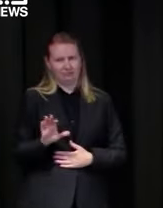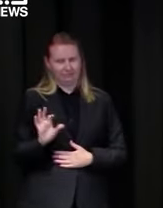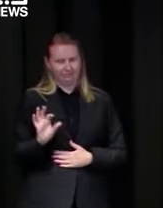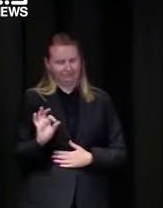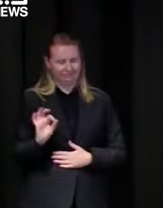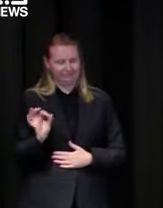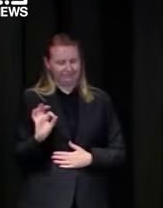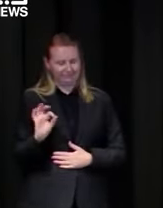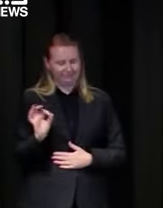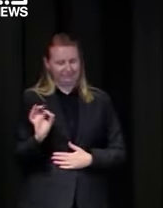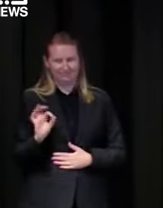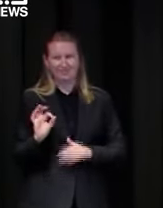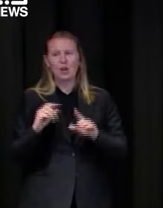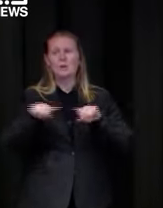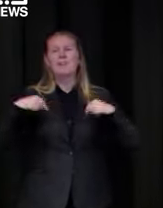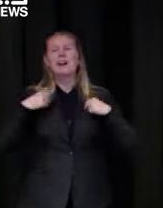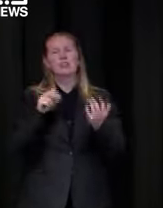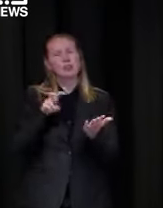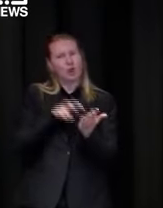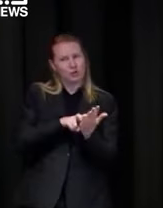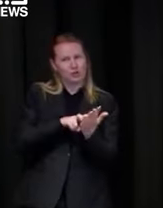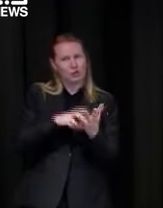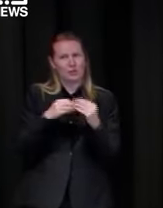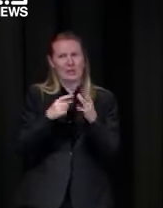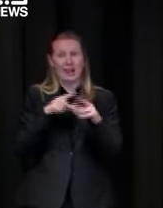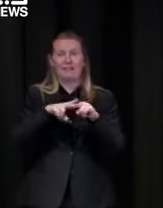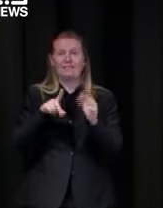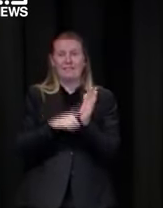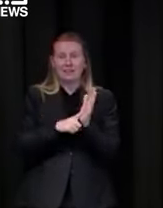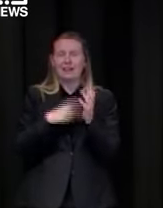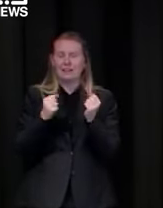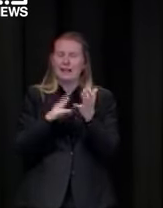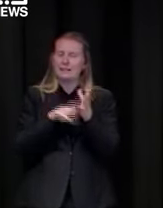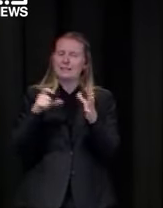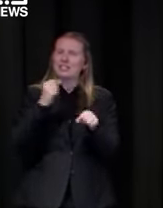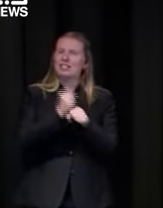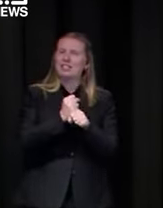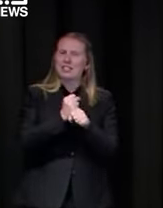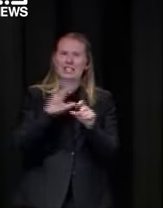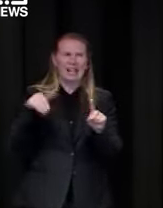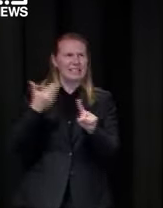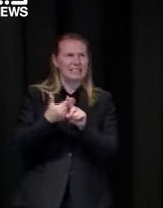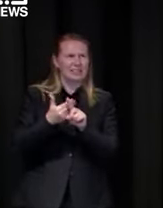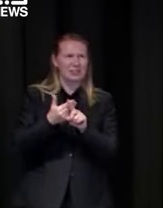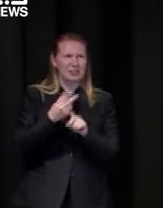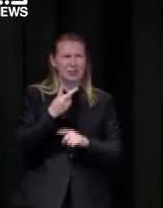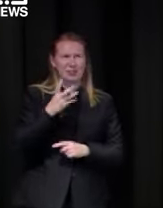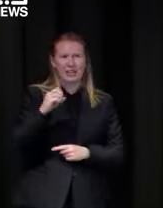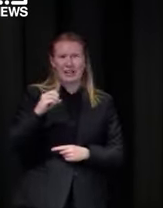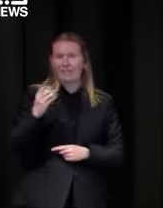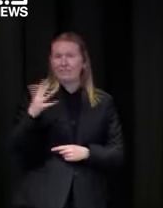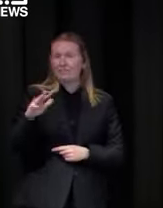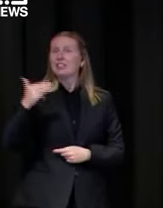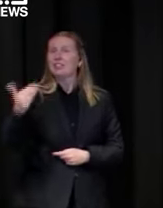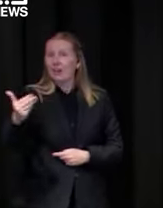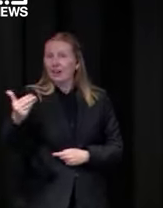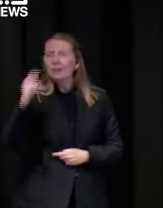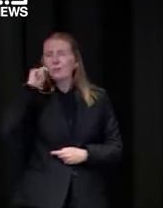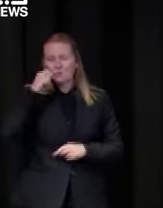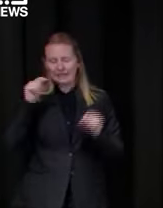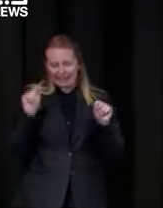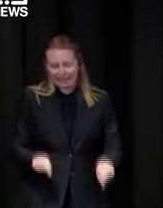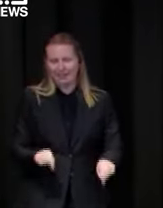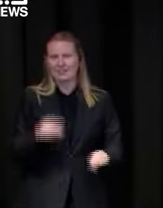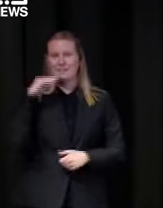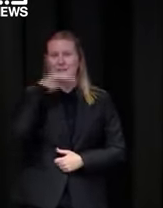a contract with the afl to run the the afl grand final at the mcg until 2059 and that's what